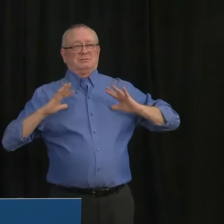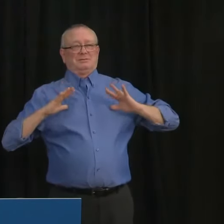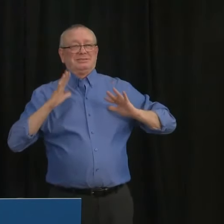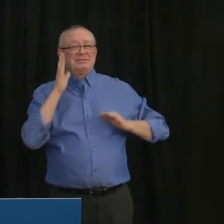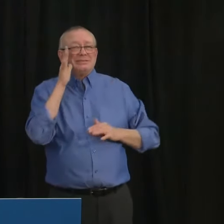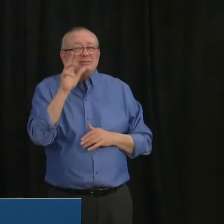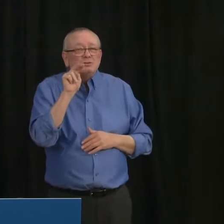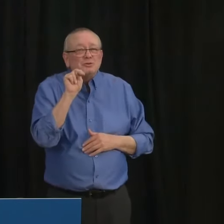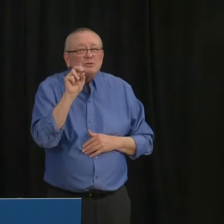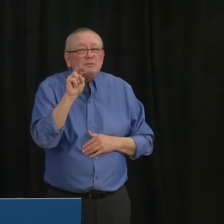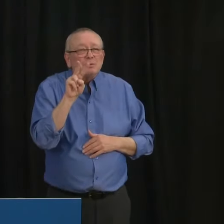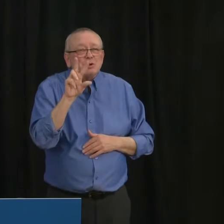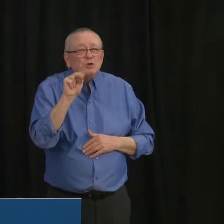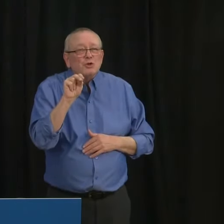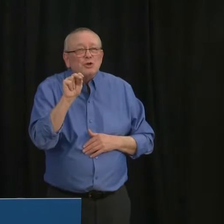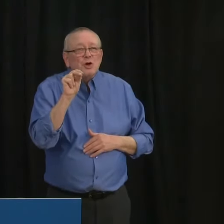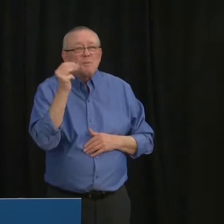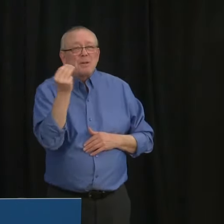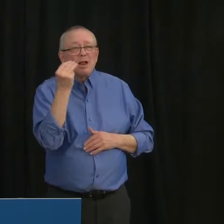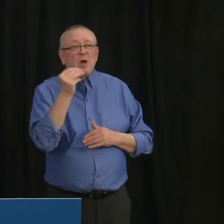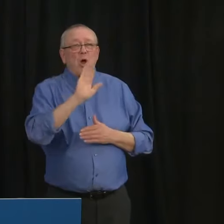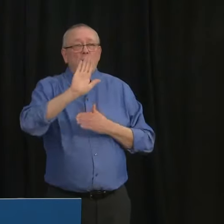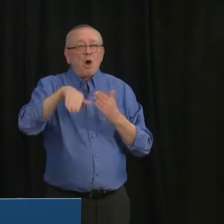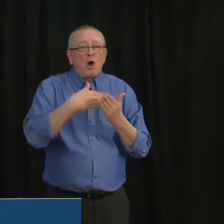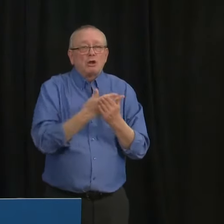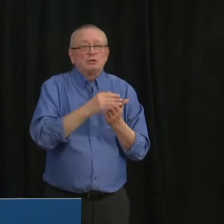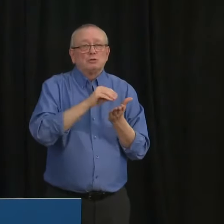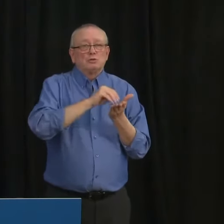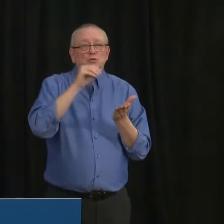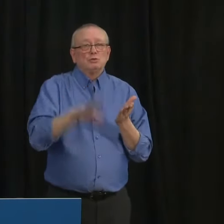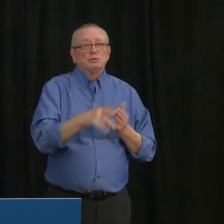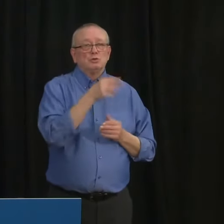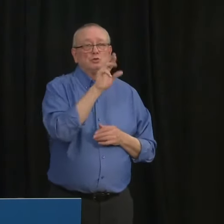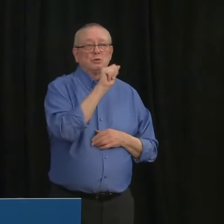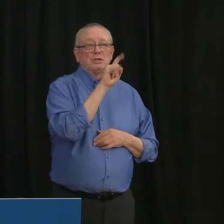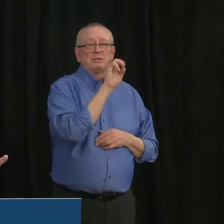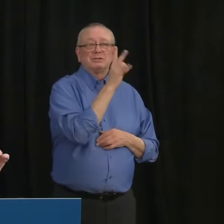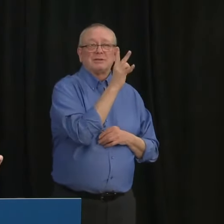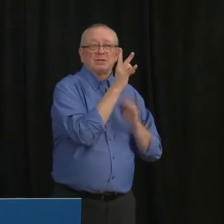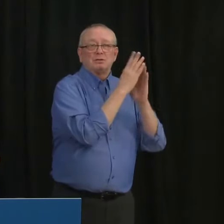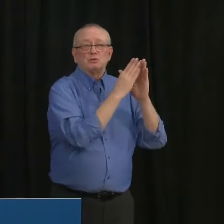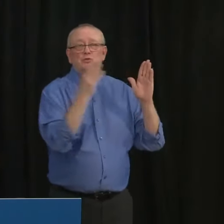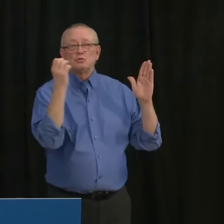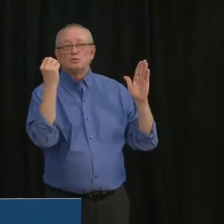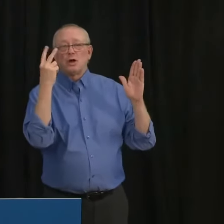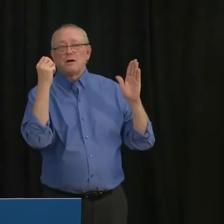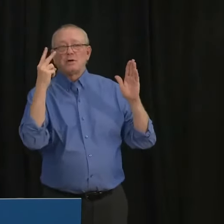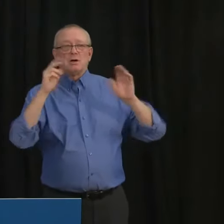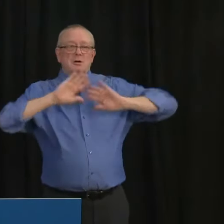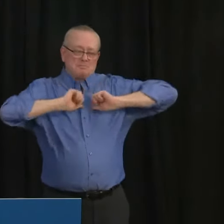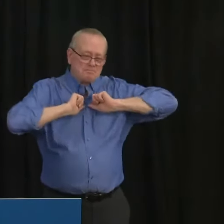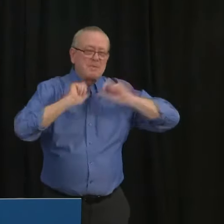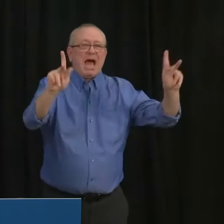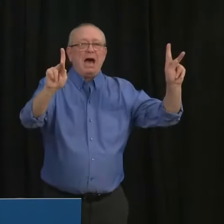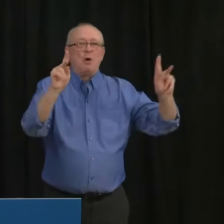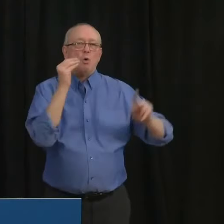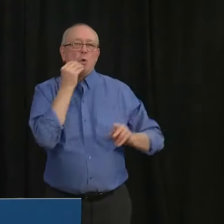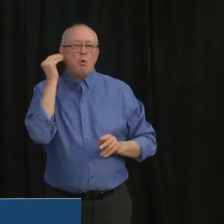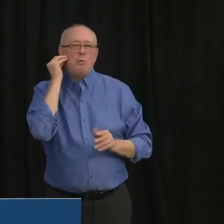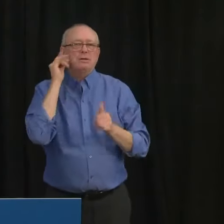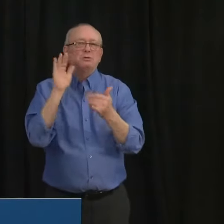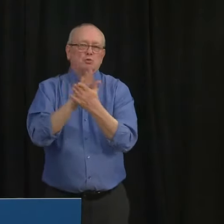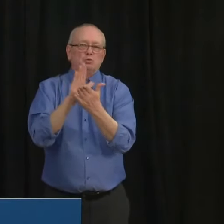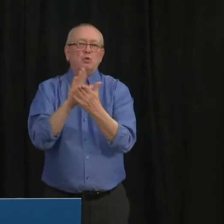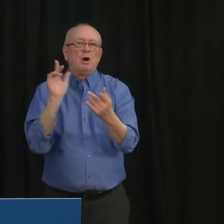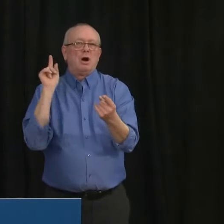students in grades 7 through 12 will end in-person schooling for the balance of 2020 and on